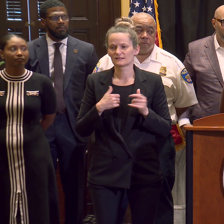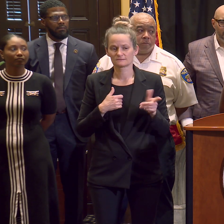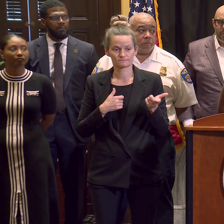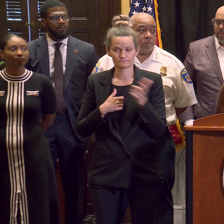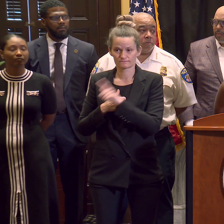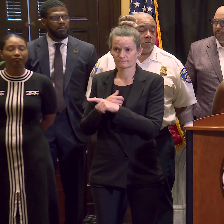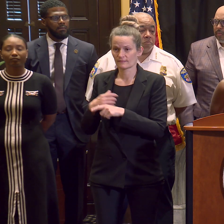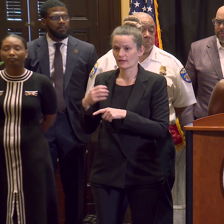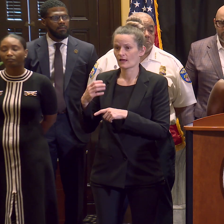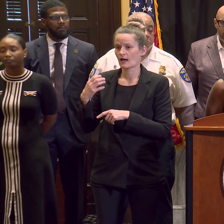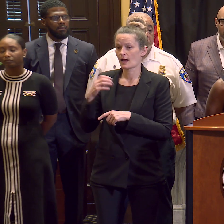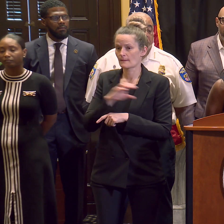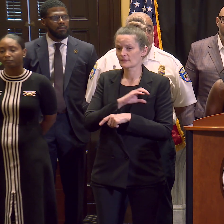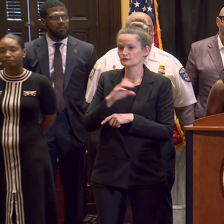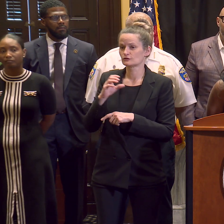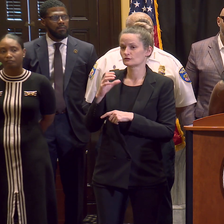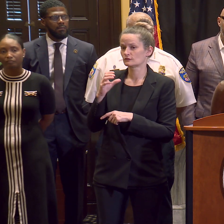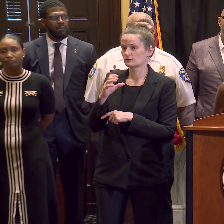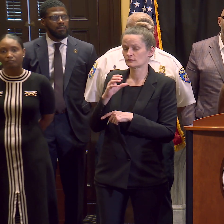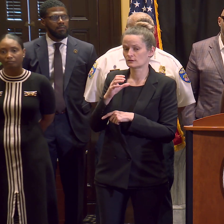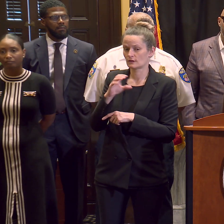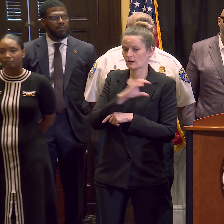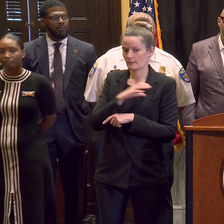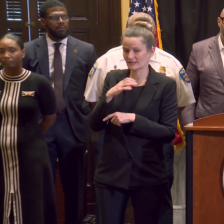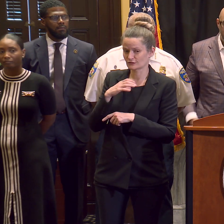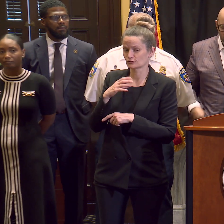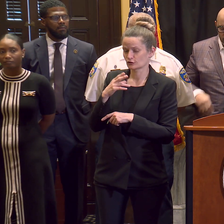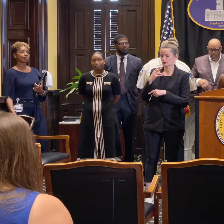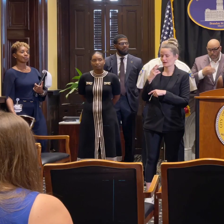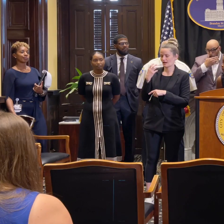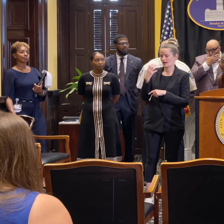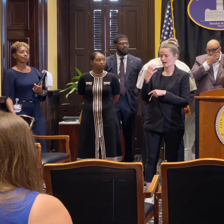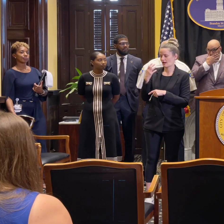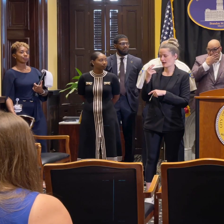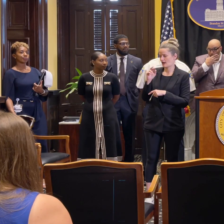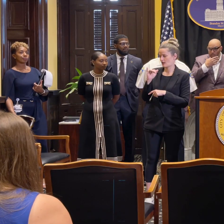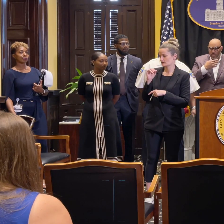state that is absolutely being enforced as early as 2pm yesterday.